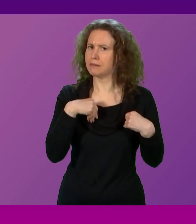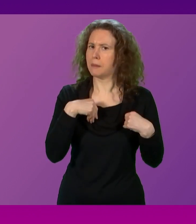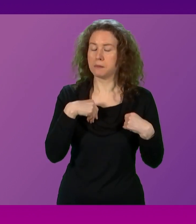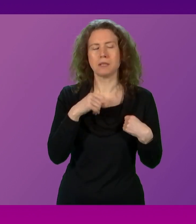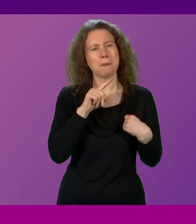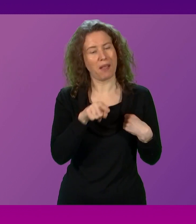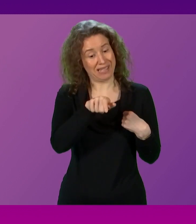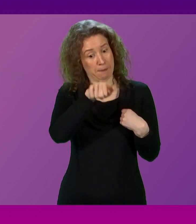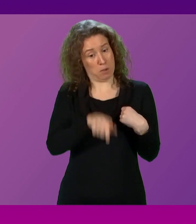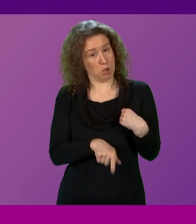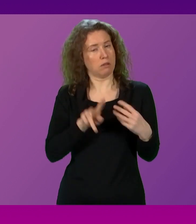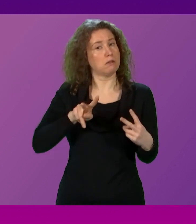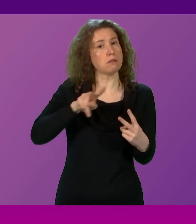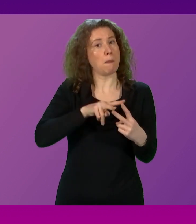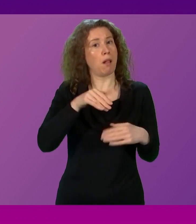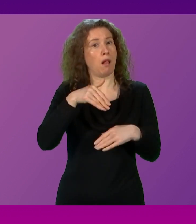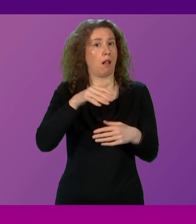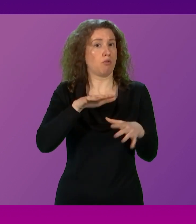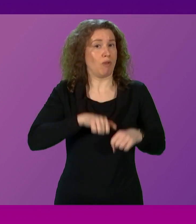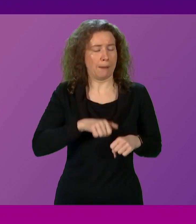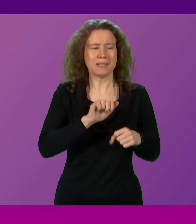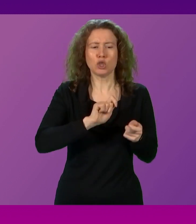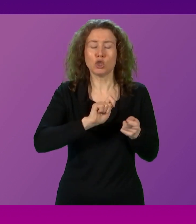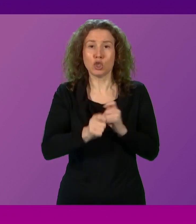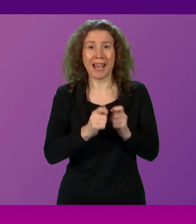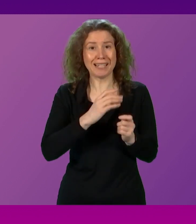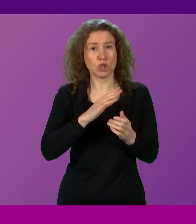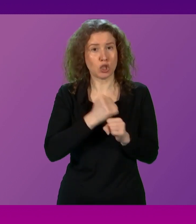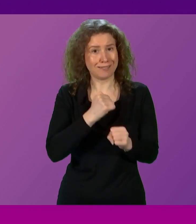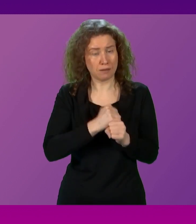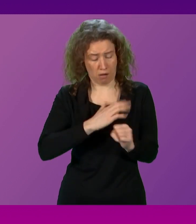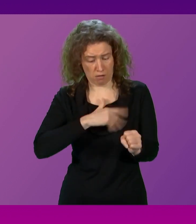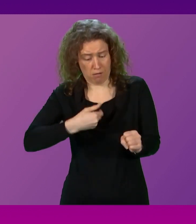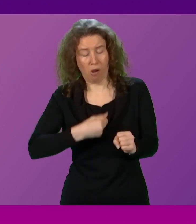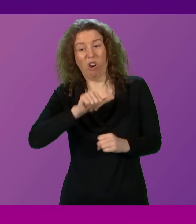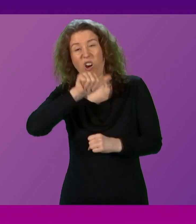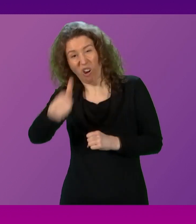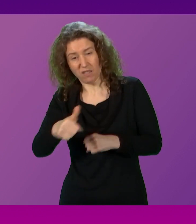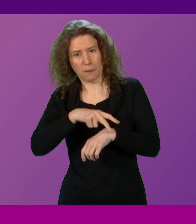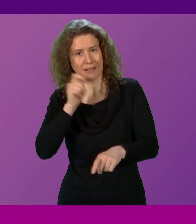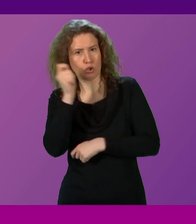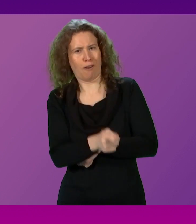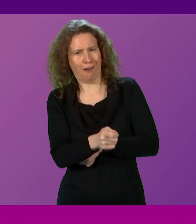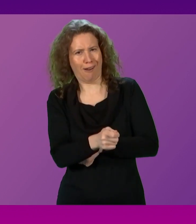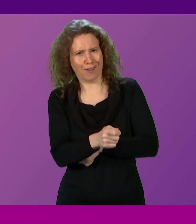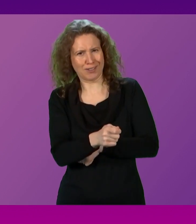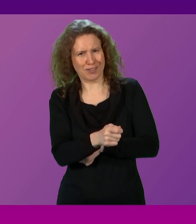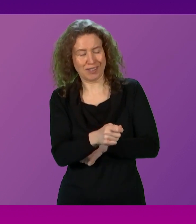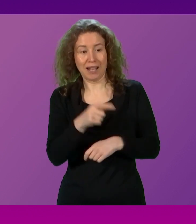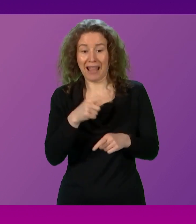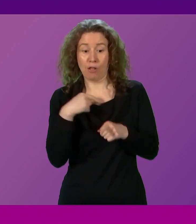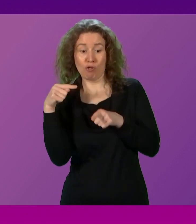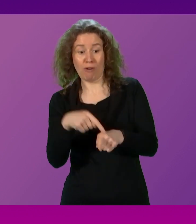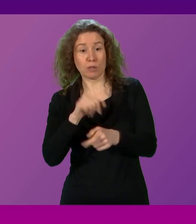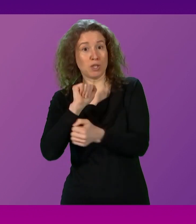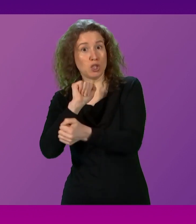double rapist only decided to change gender after he was charged by the police. It took the threat of jail for this